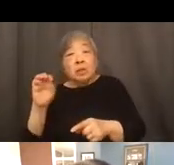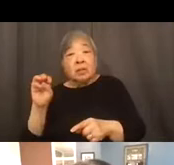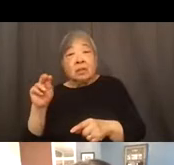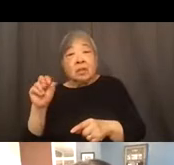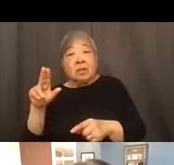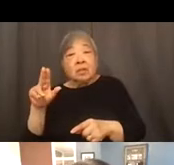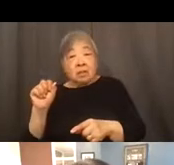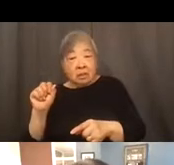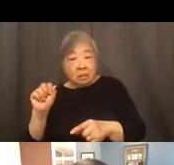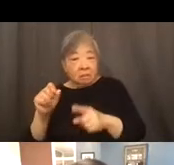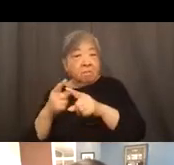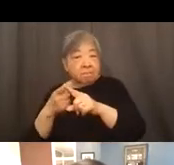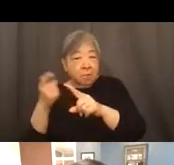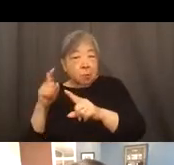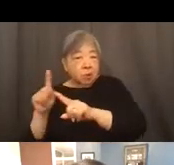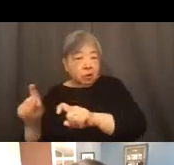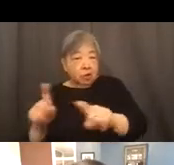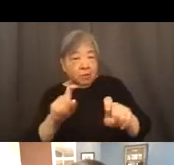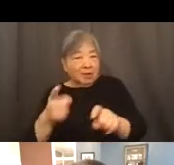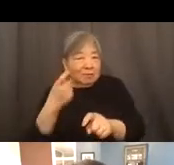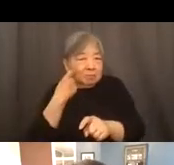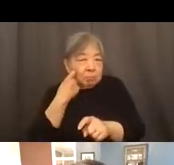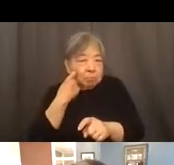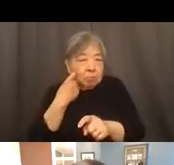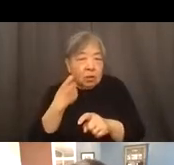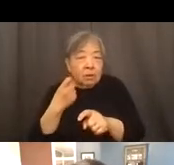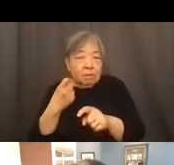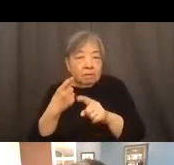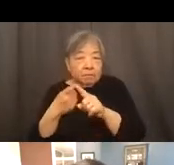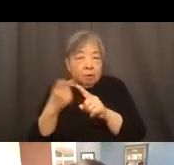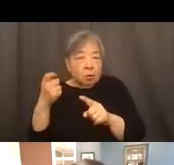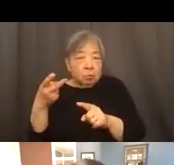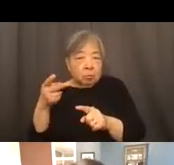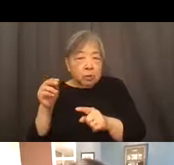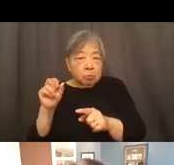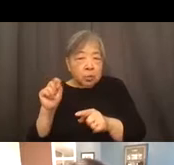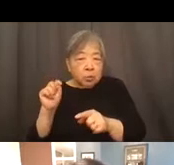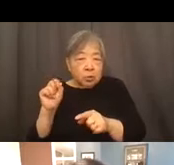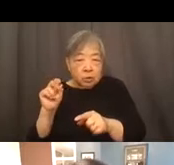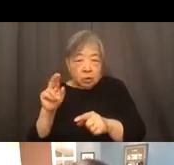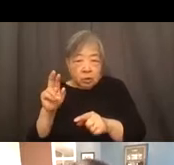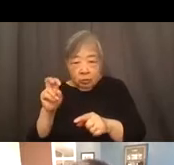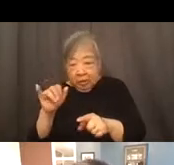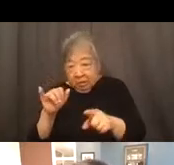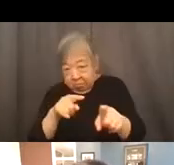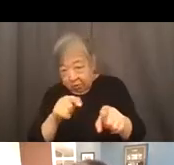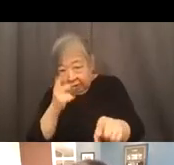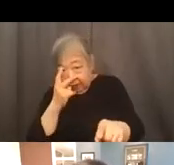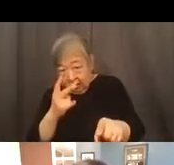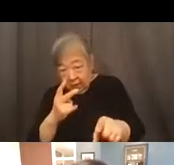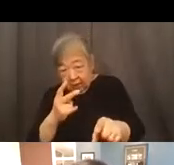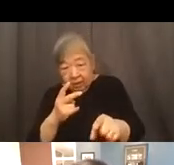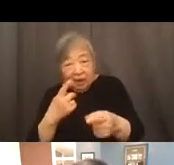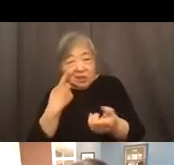Survey. It's the latest issuance from the Pulse Survey, and you can see there, I just